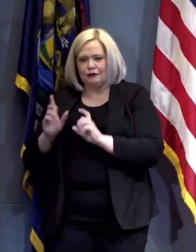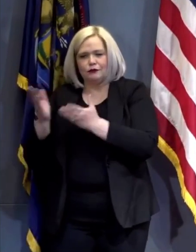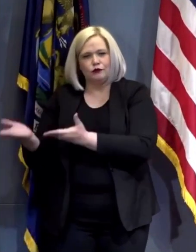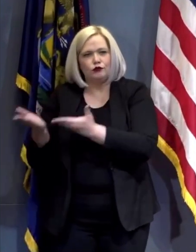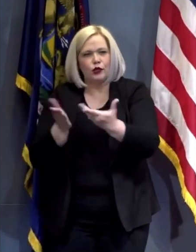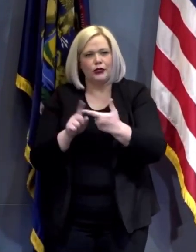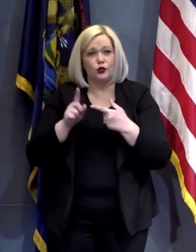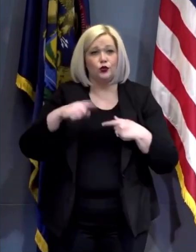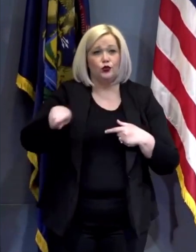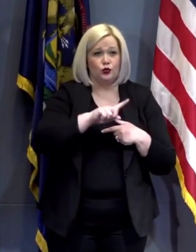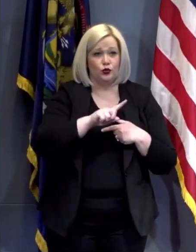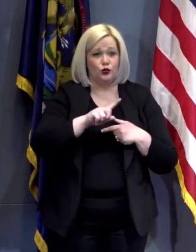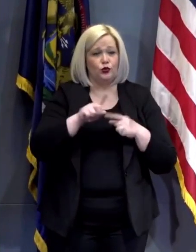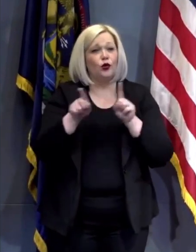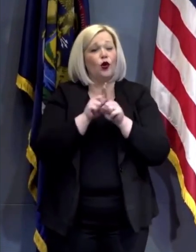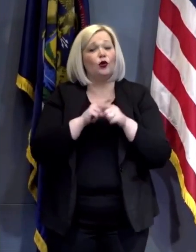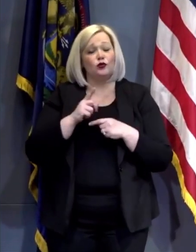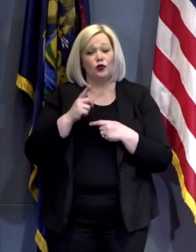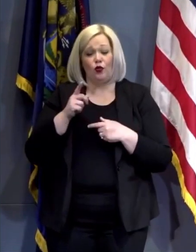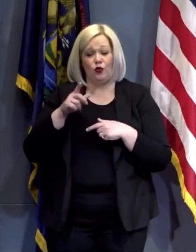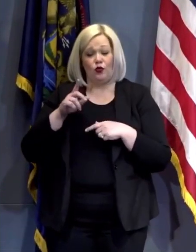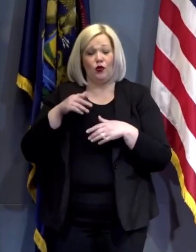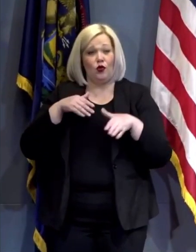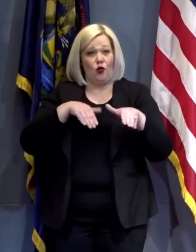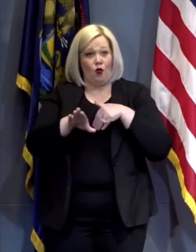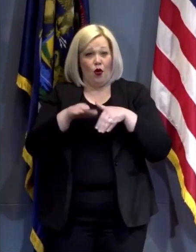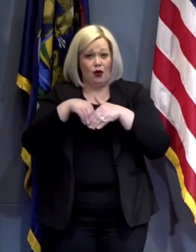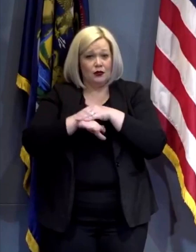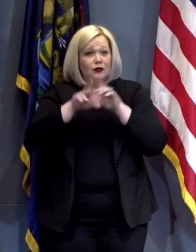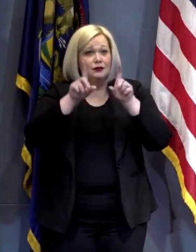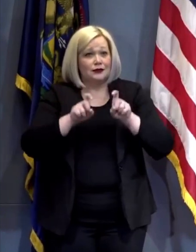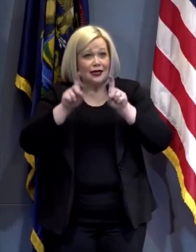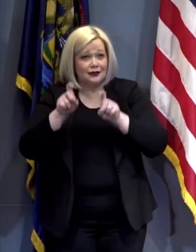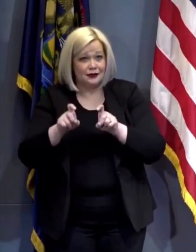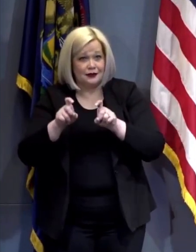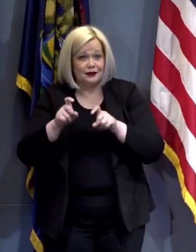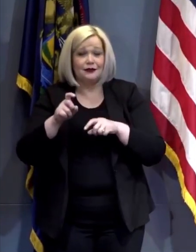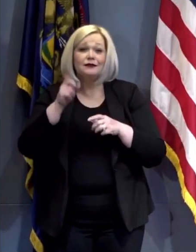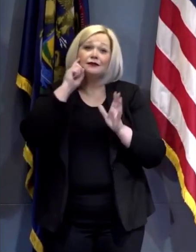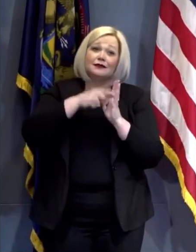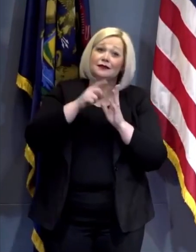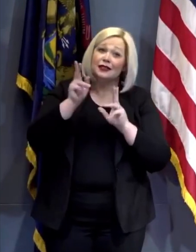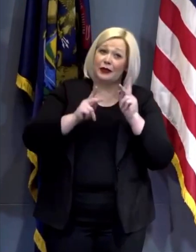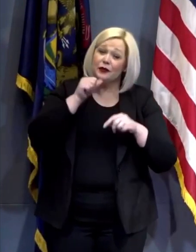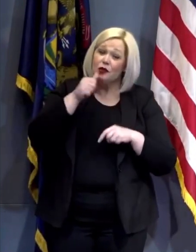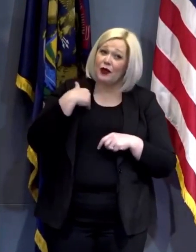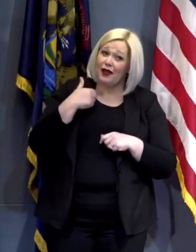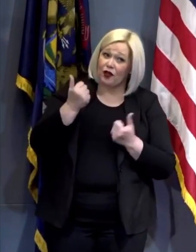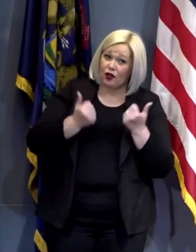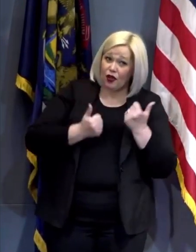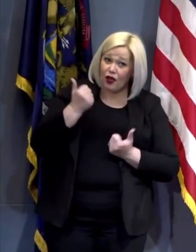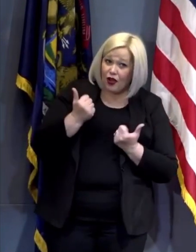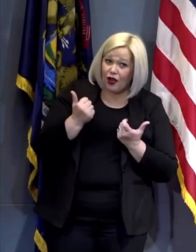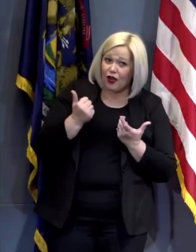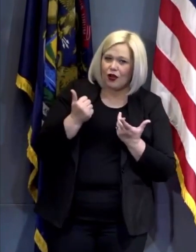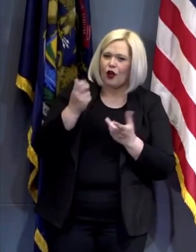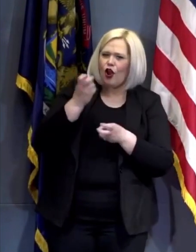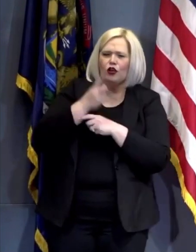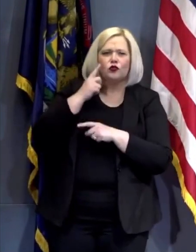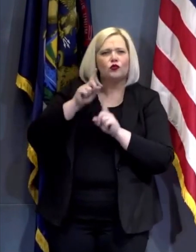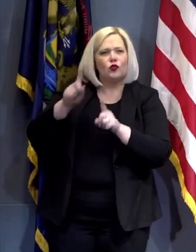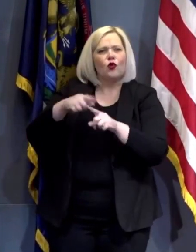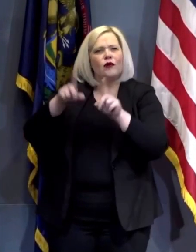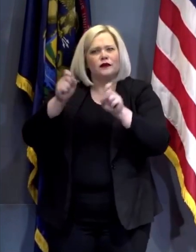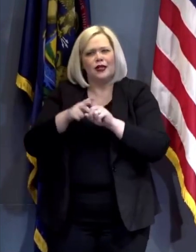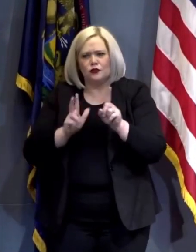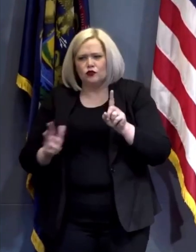in different communities as it's particularly homeless rights advocates have noted that if when people don't have cars it's difficult for them to consume a drive-through tests but